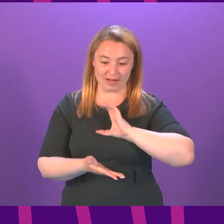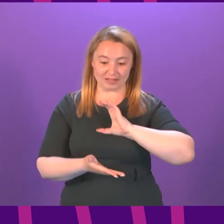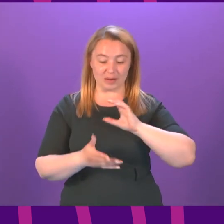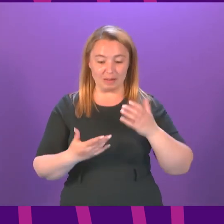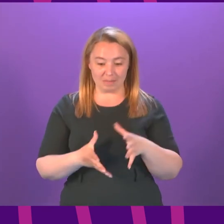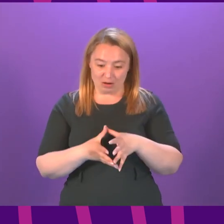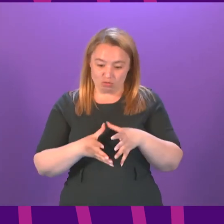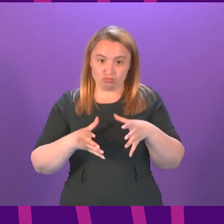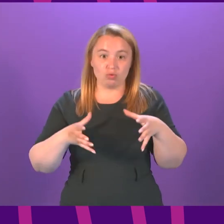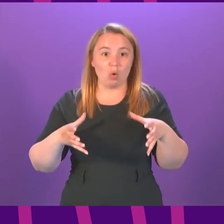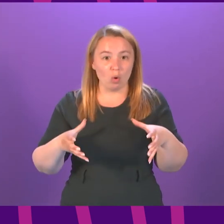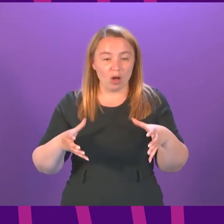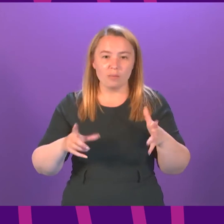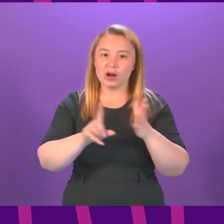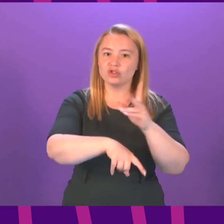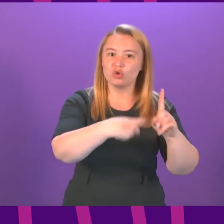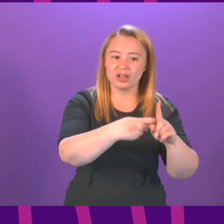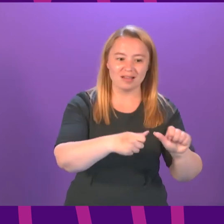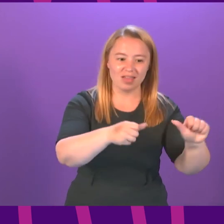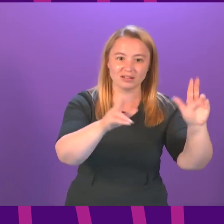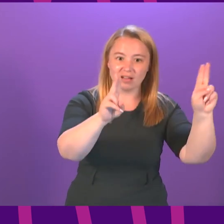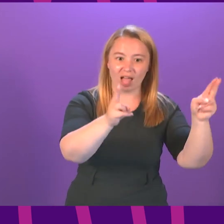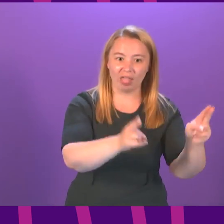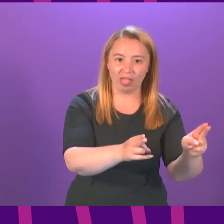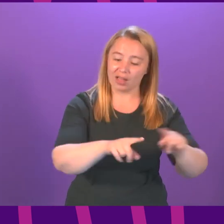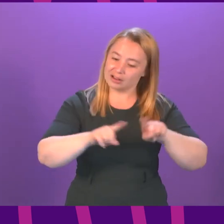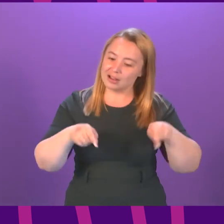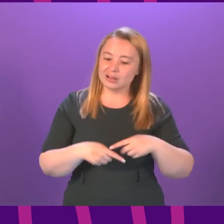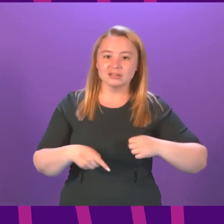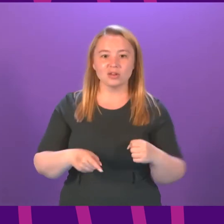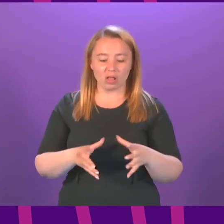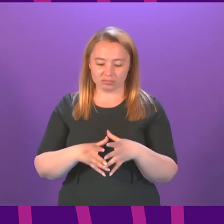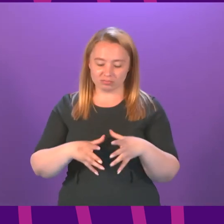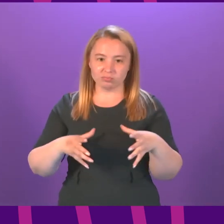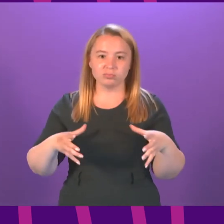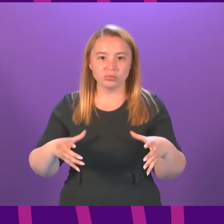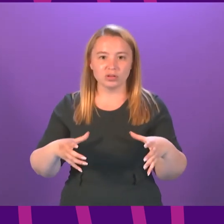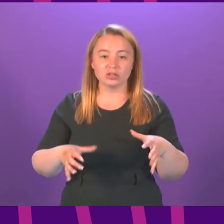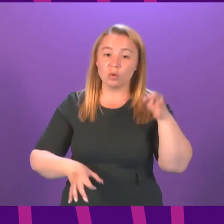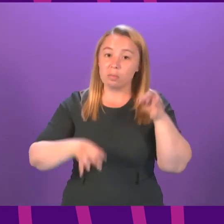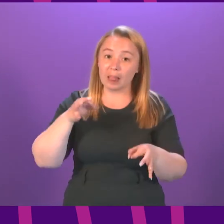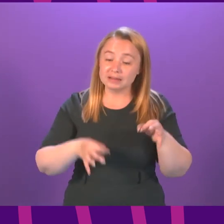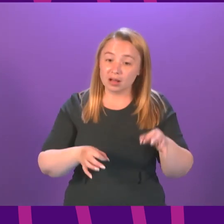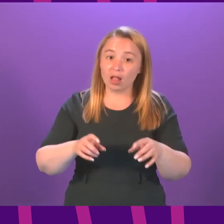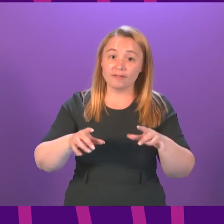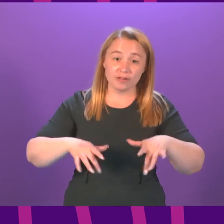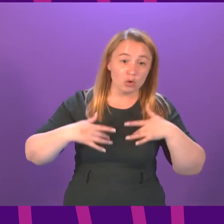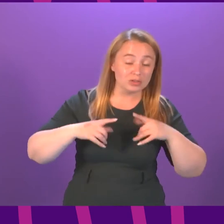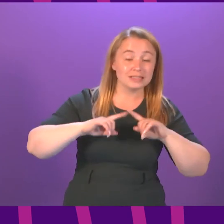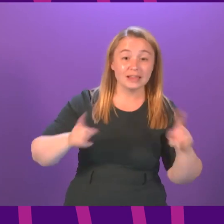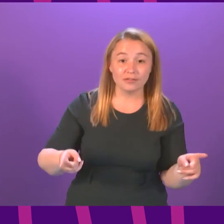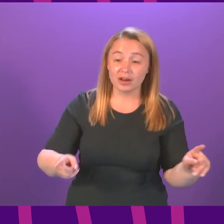when it shrunk across the UK as a whole so whatever our different political viewpoints whatever our different ambitions for the country